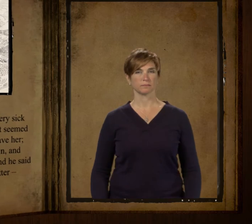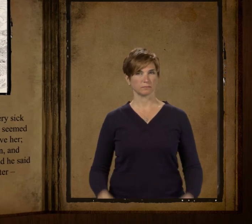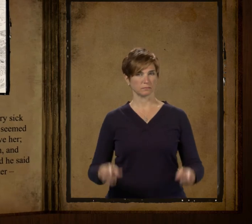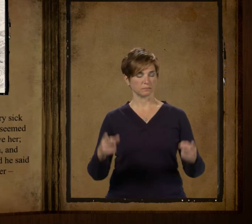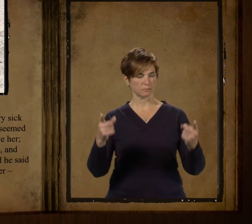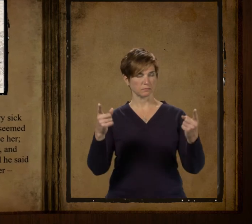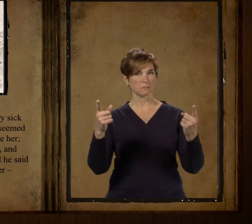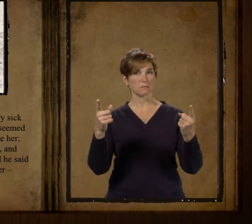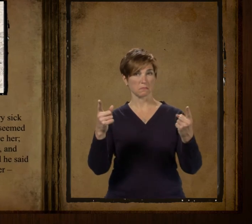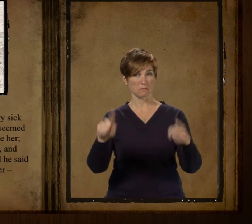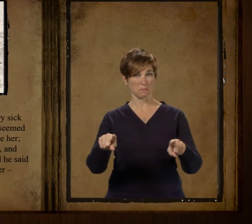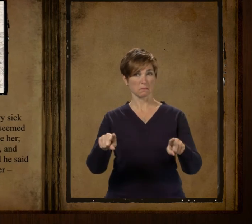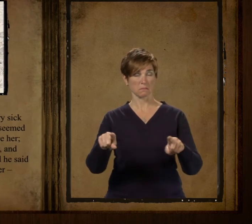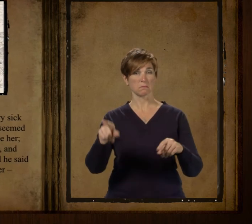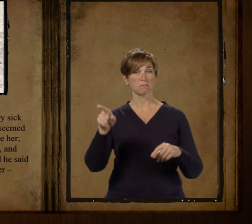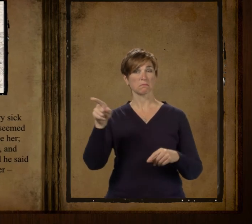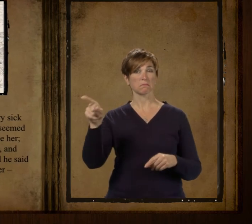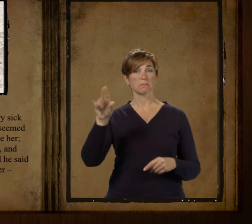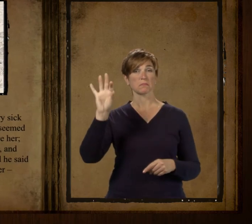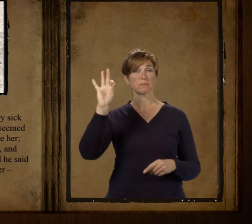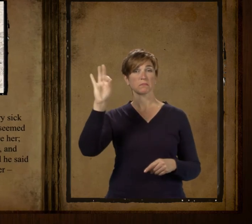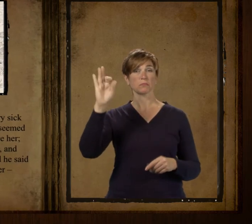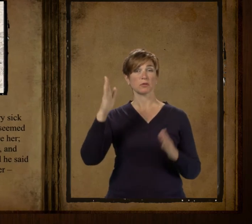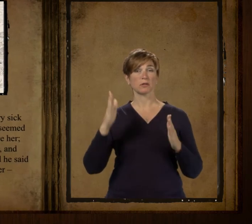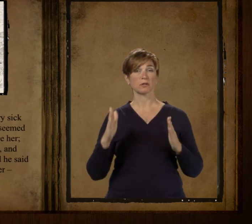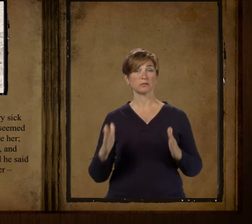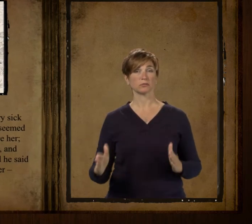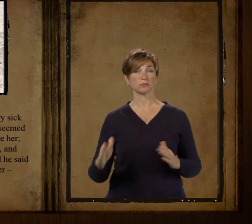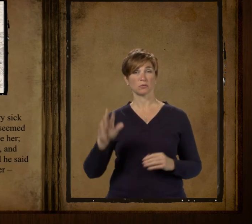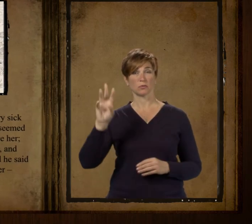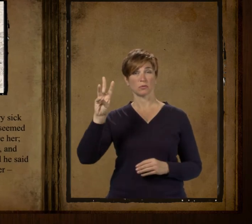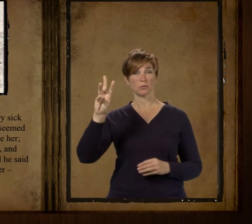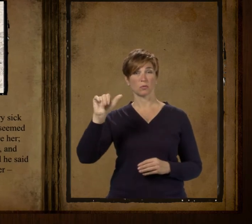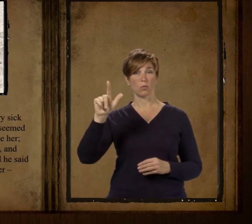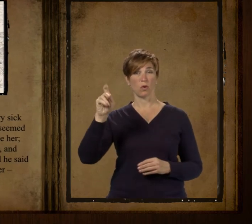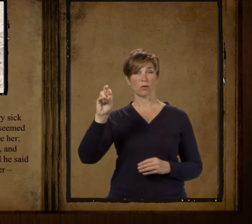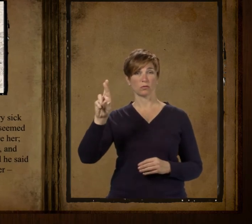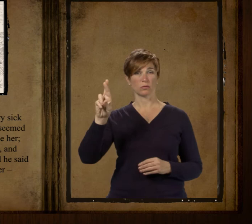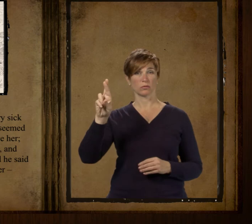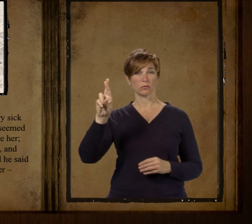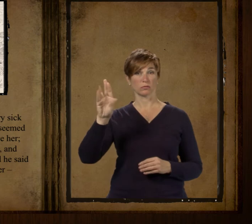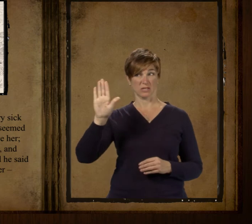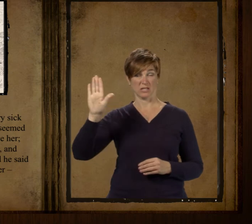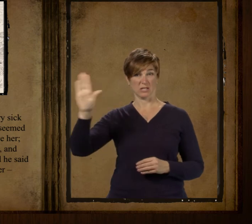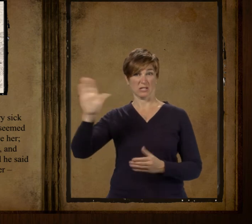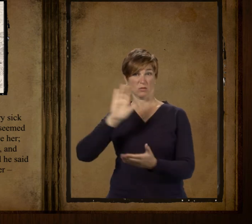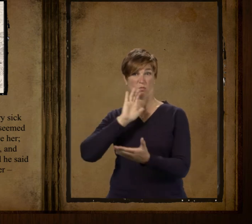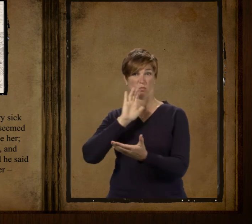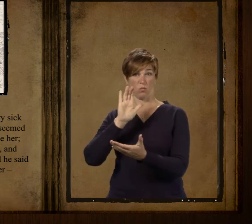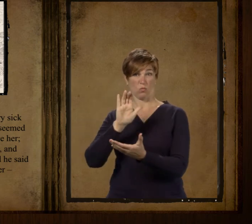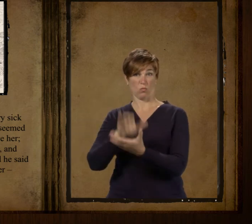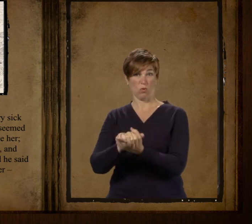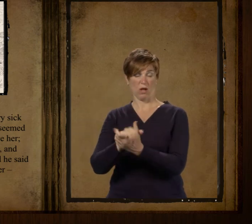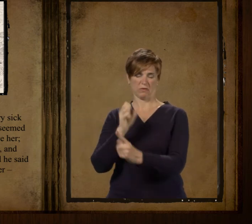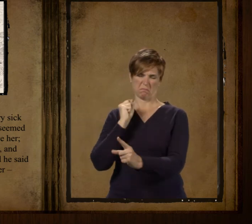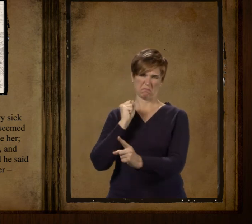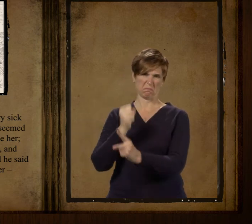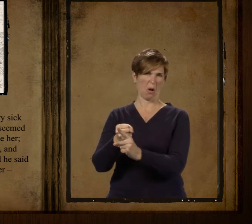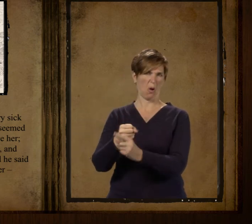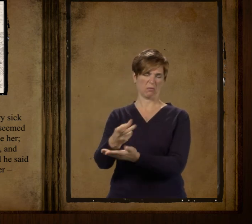parson walker's wife laid very sick once for a good while and it seemed as if they